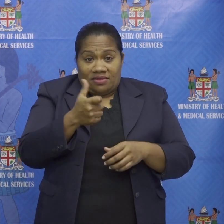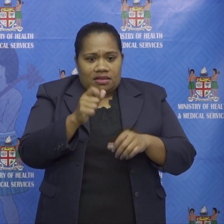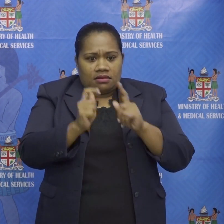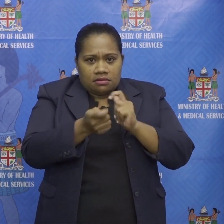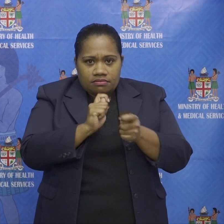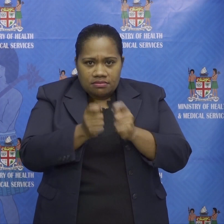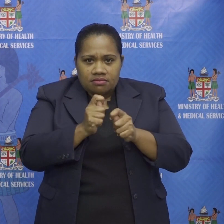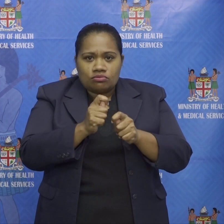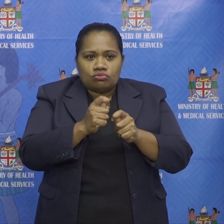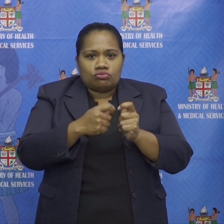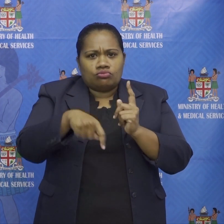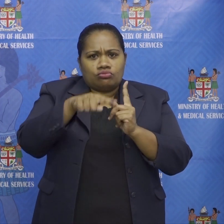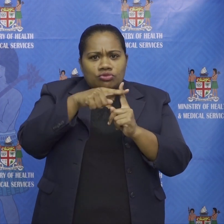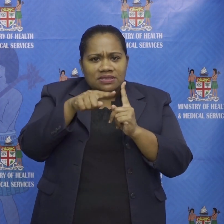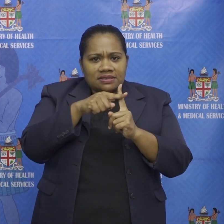april the 12th